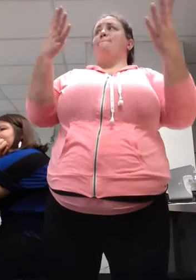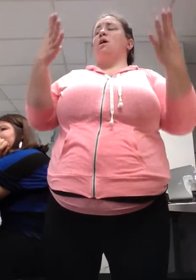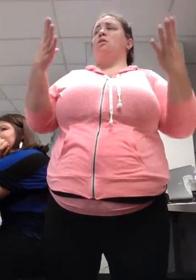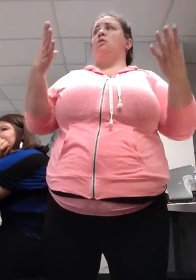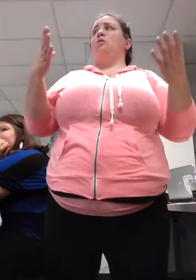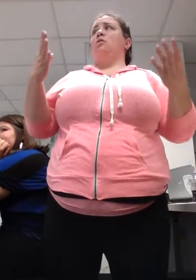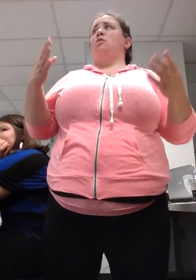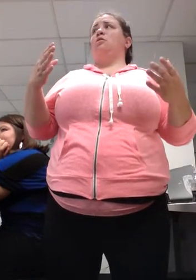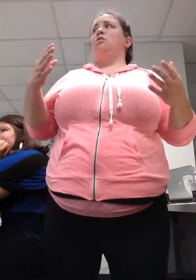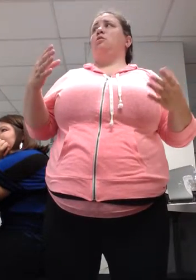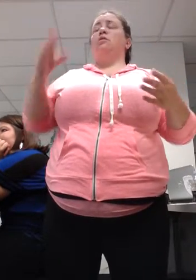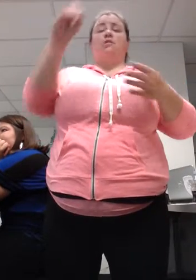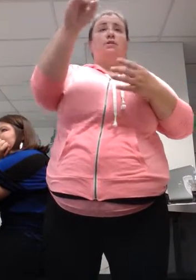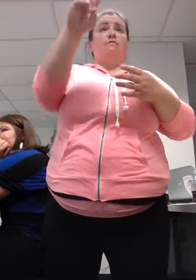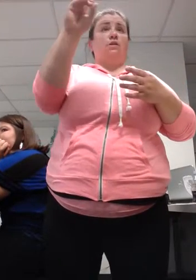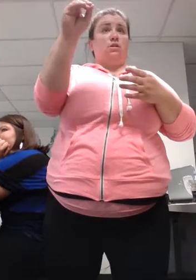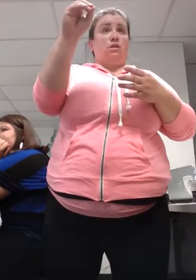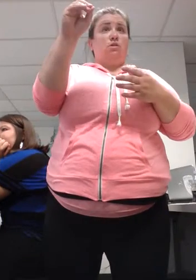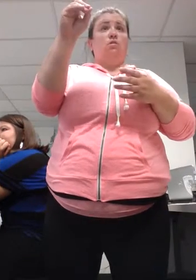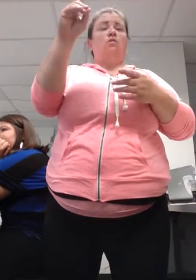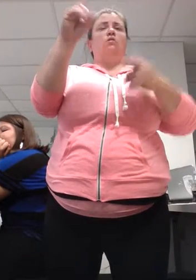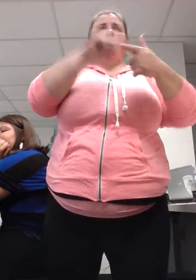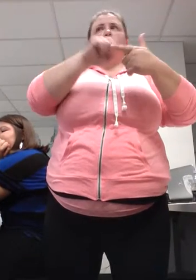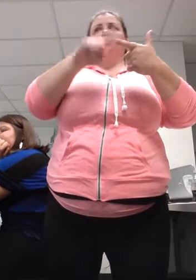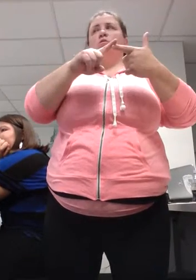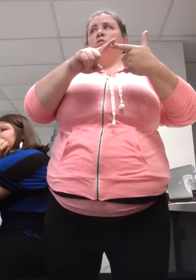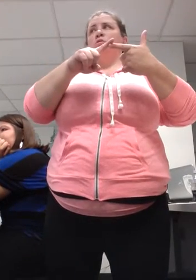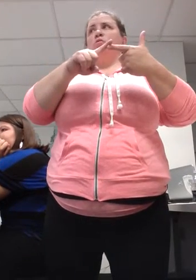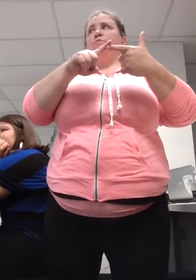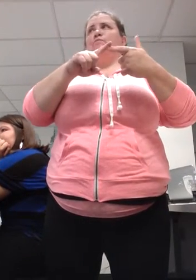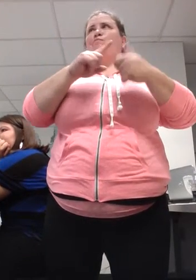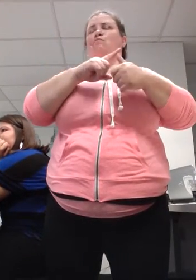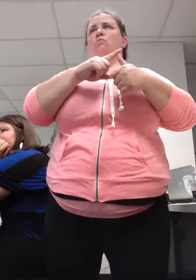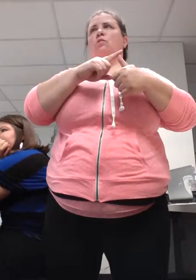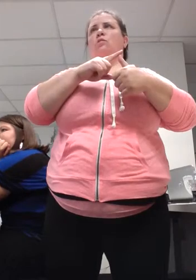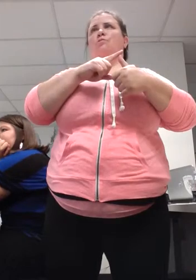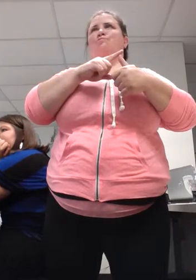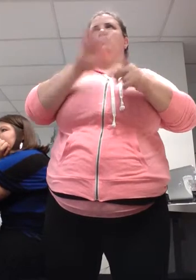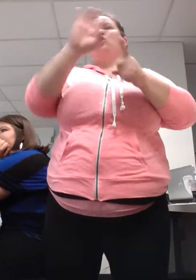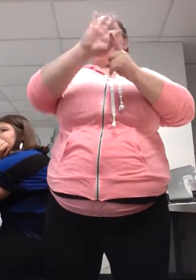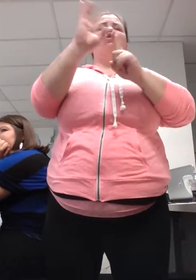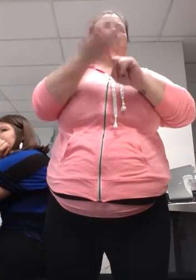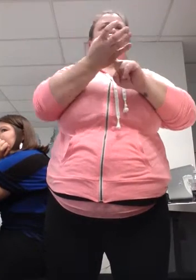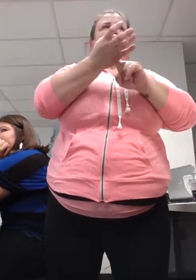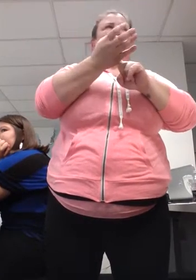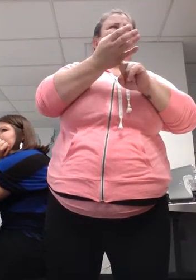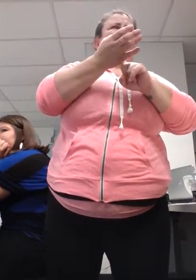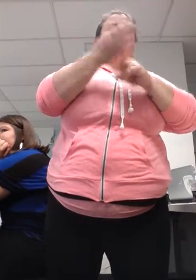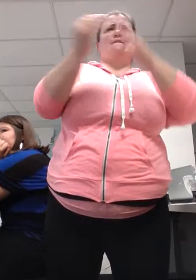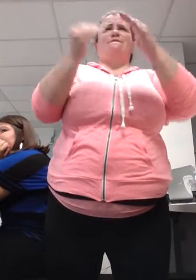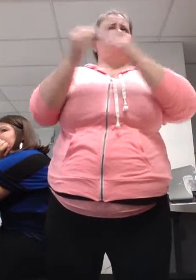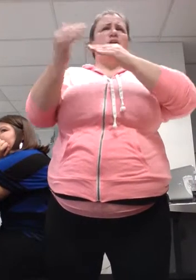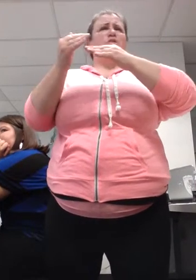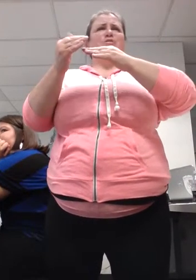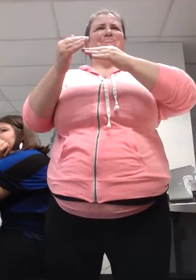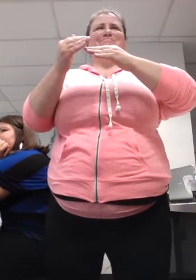DVDs that you'll interpret won't have a lot of cultural adjustments that you'll have to make. It's when you start doing the